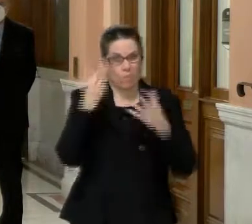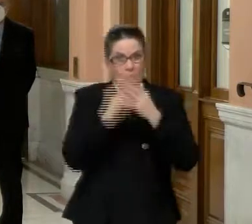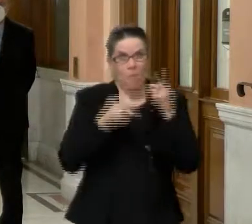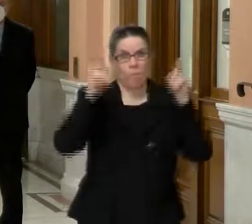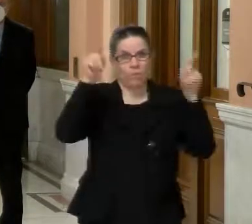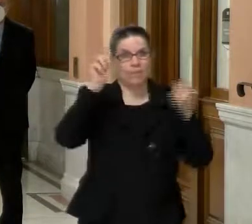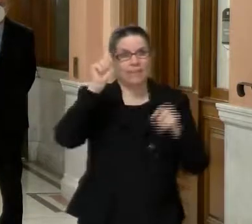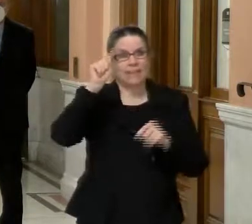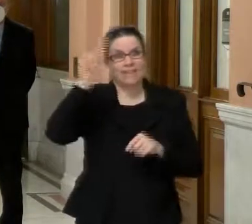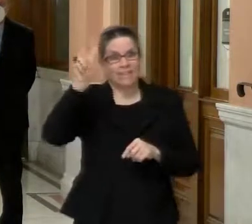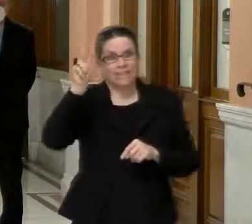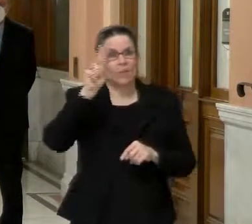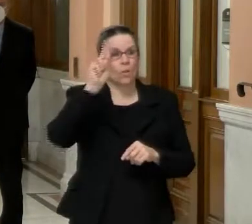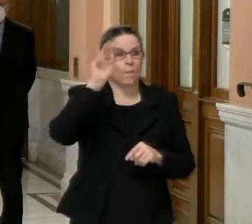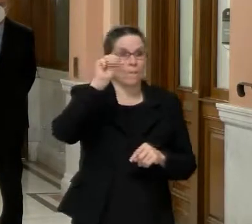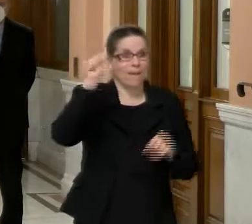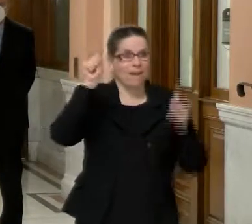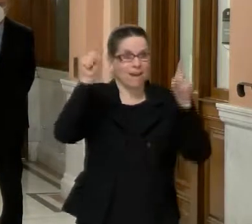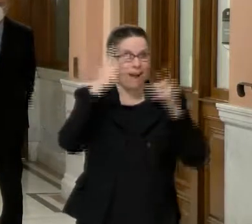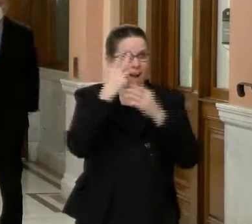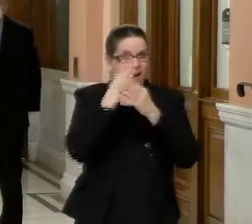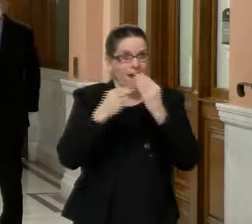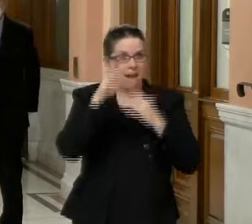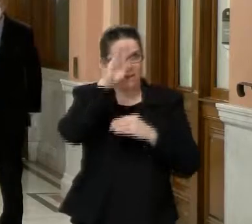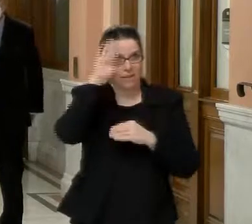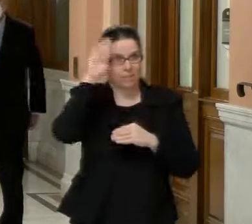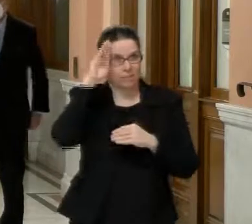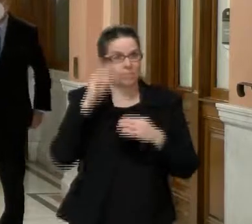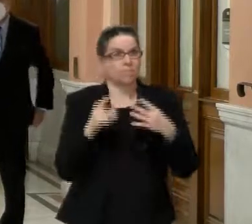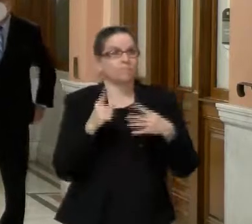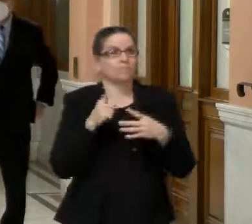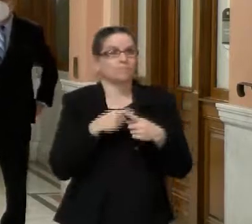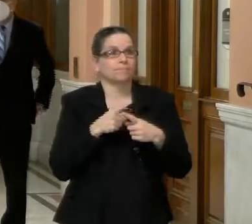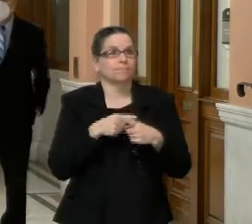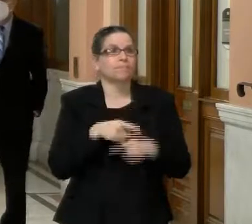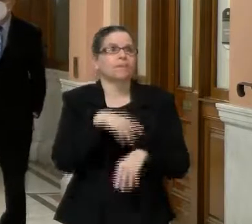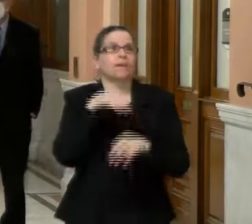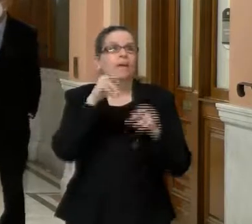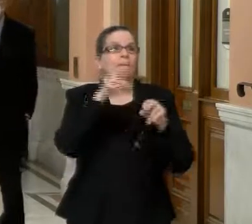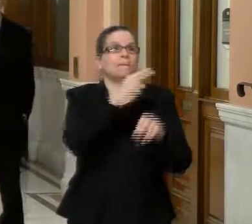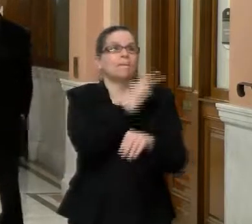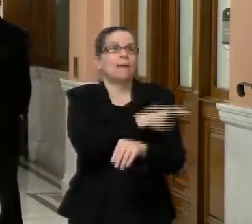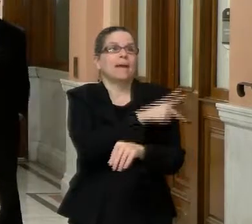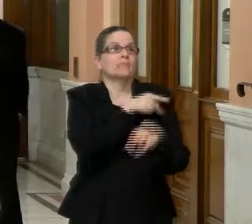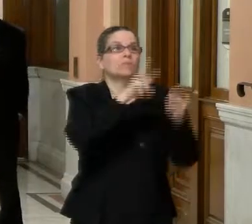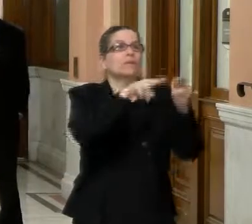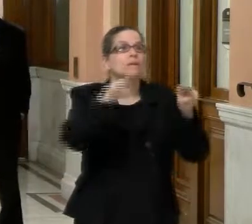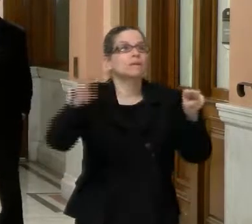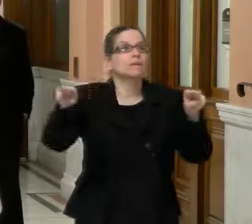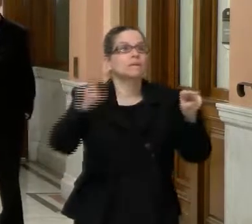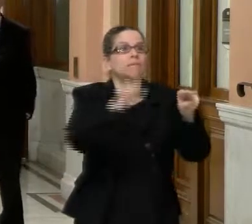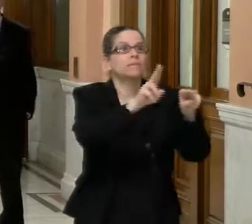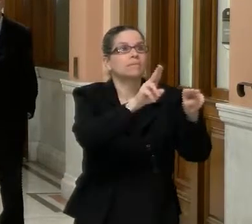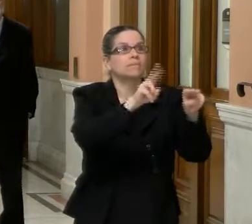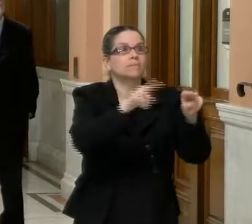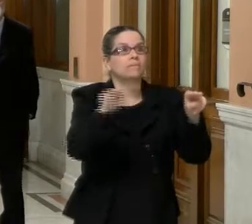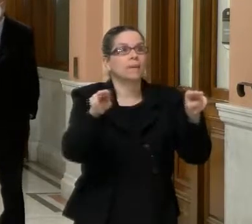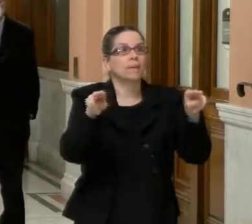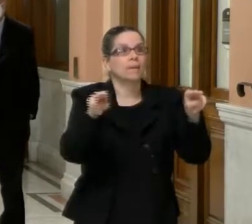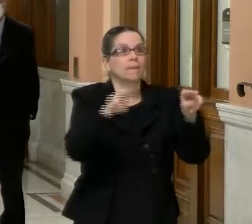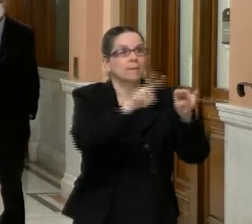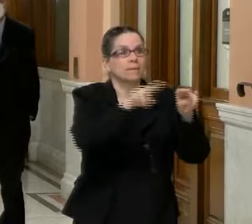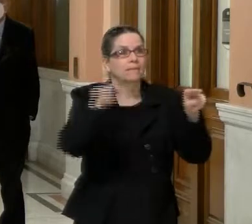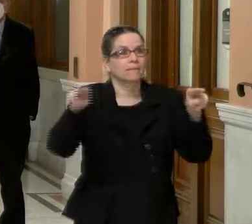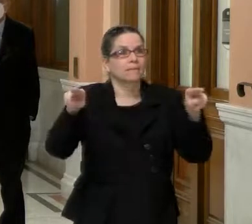numbers, um, we had two additional, uh, inpatient, uh, COVID positive, uh, bringing that